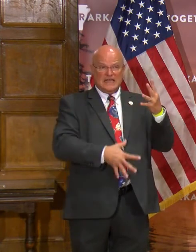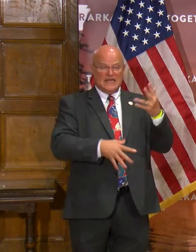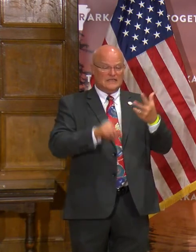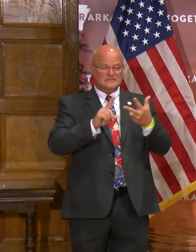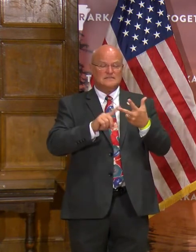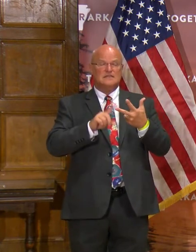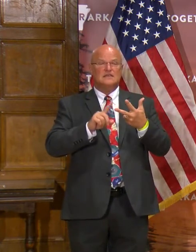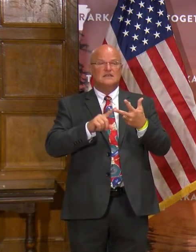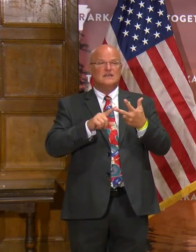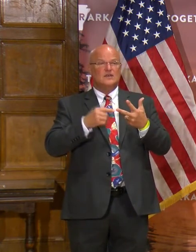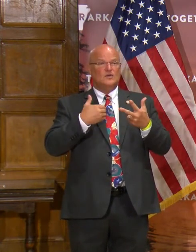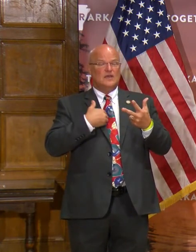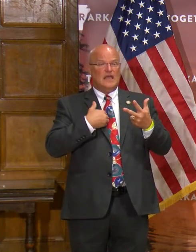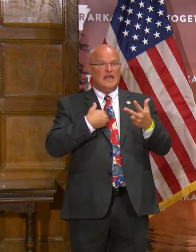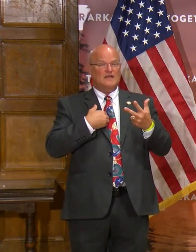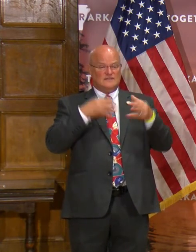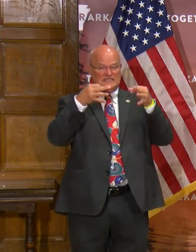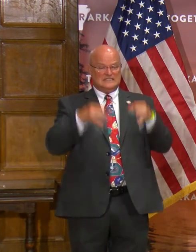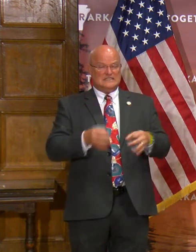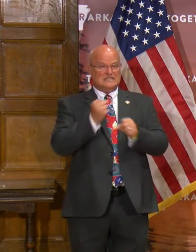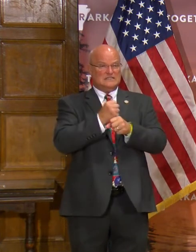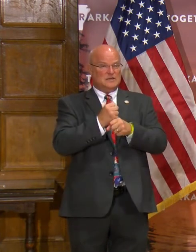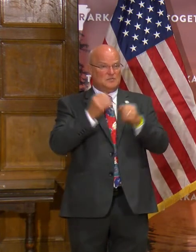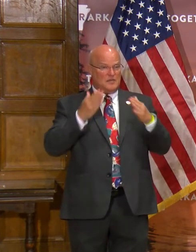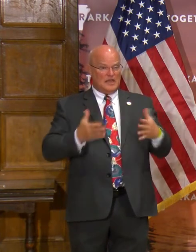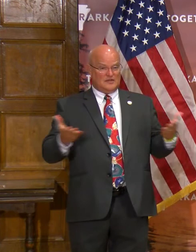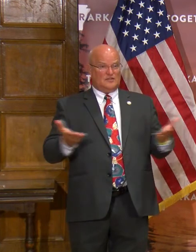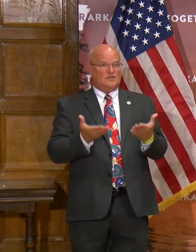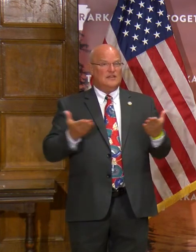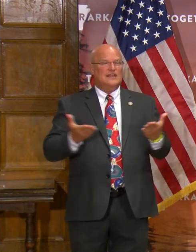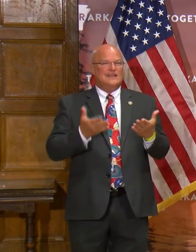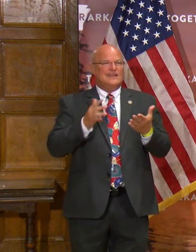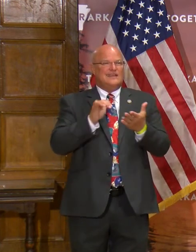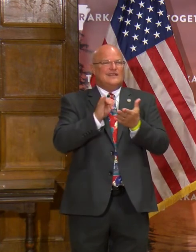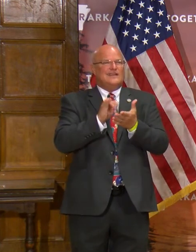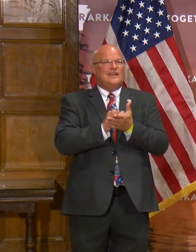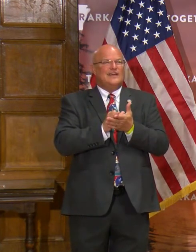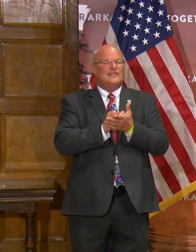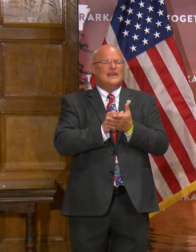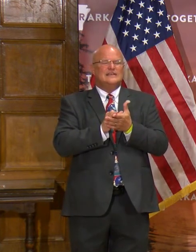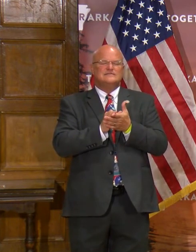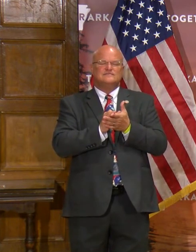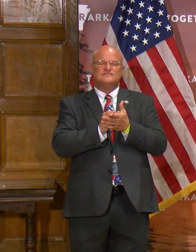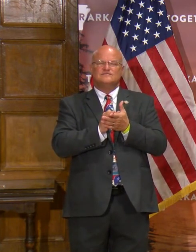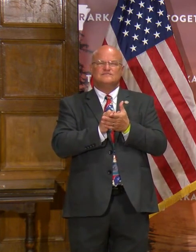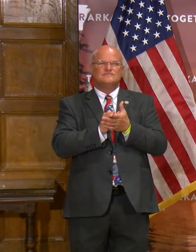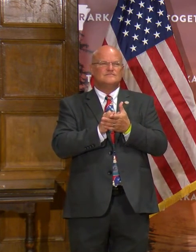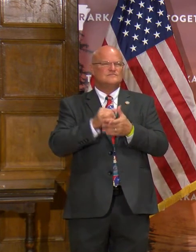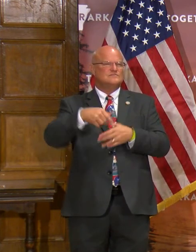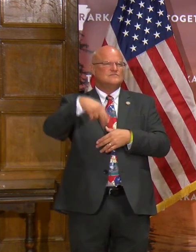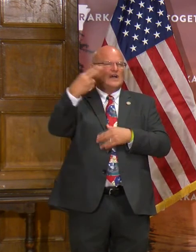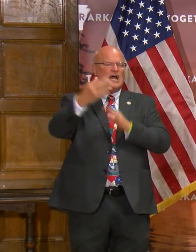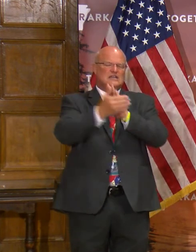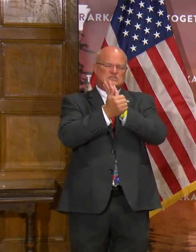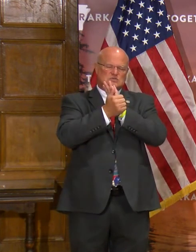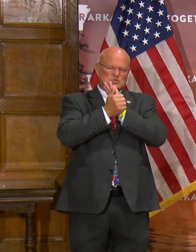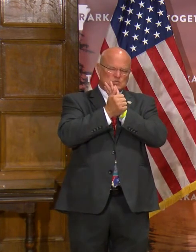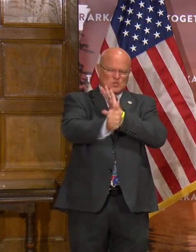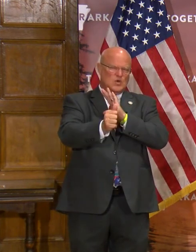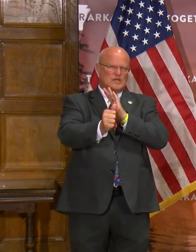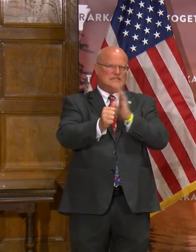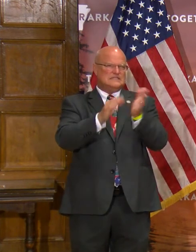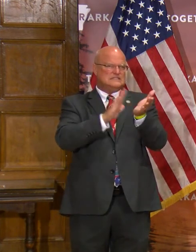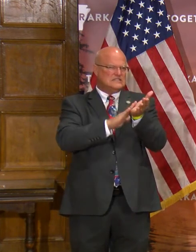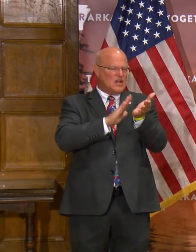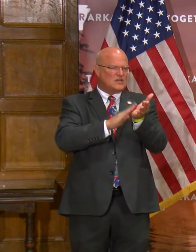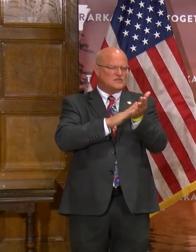And we've got decision makers that are here that are very high-quality epidemiologists,